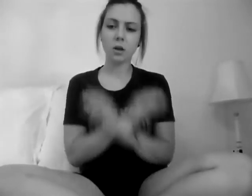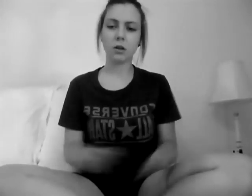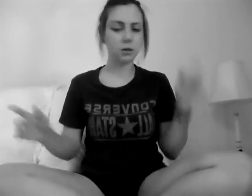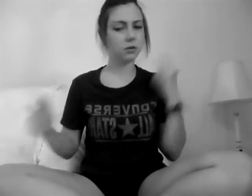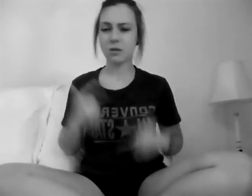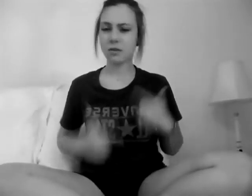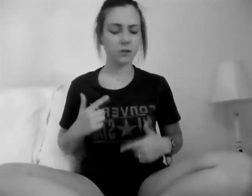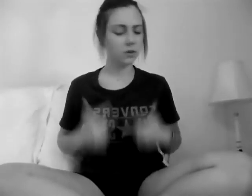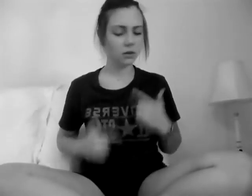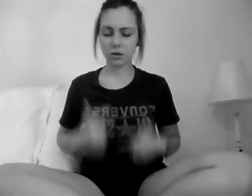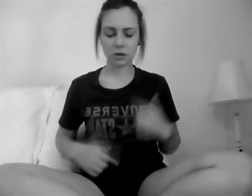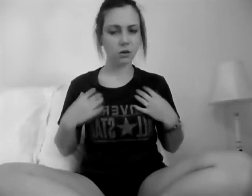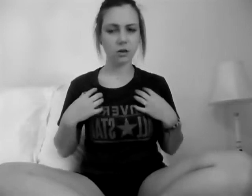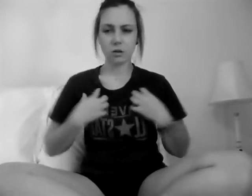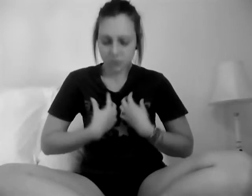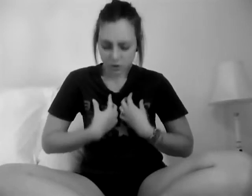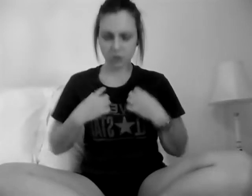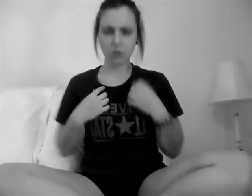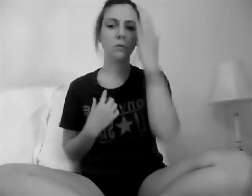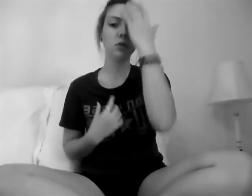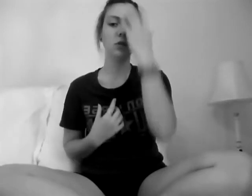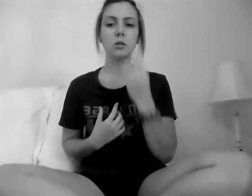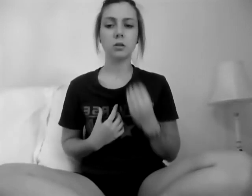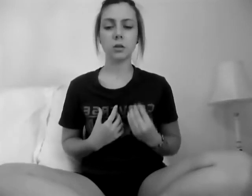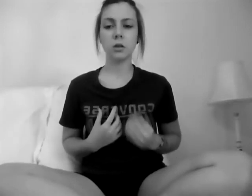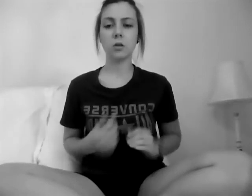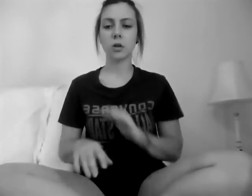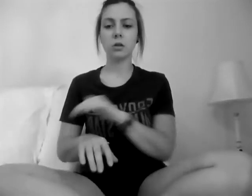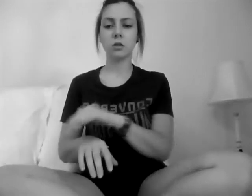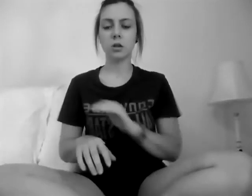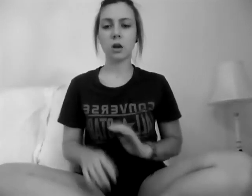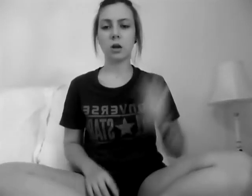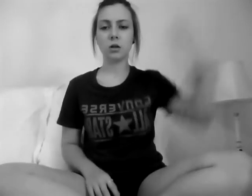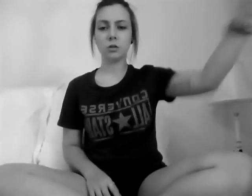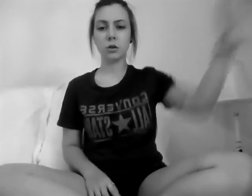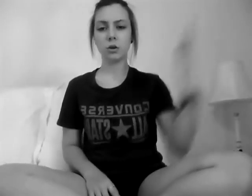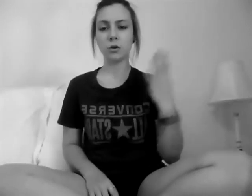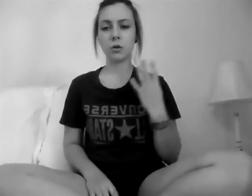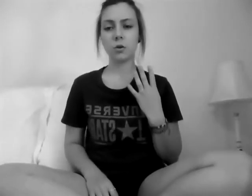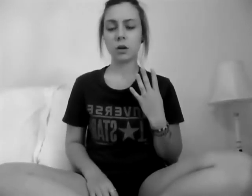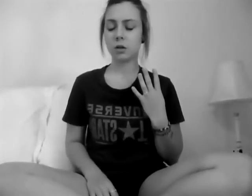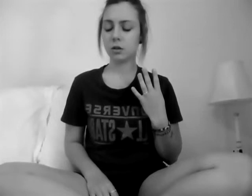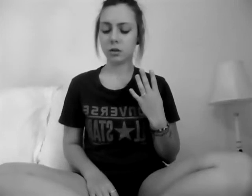Let's not fight, I'm tired, can we just stay Tonight, turn away,